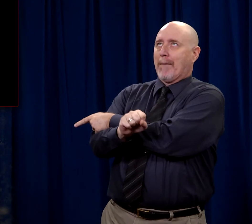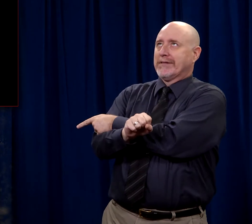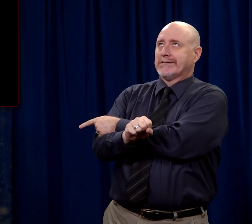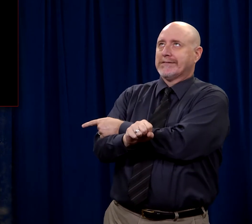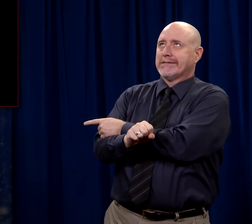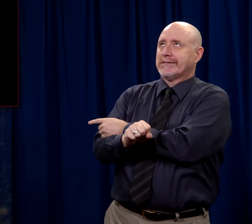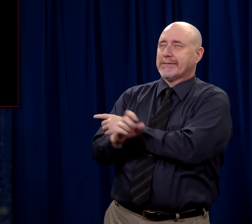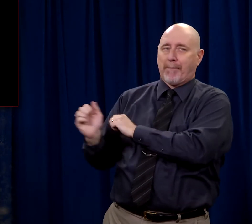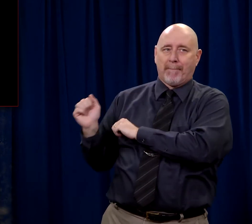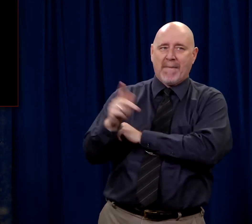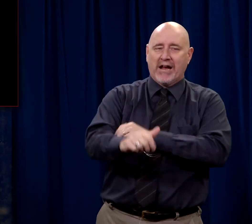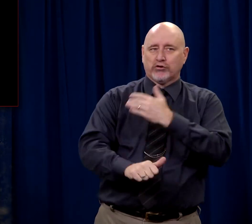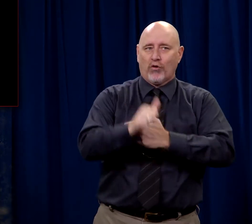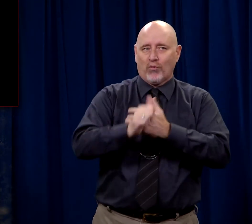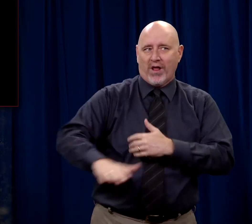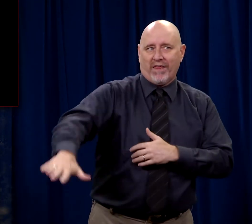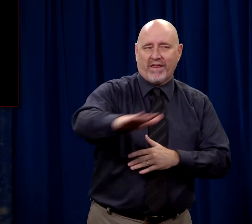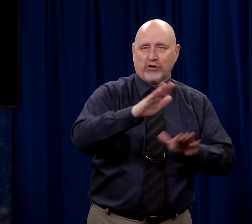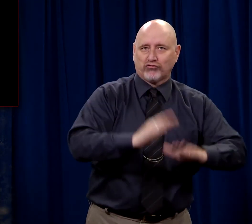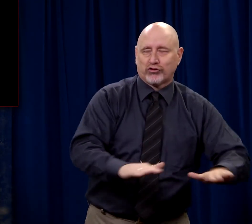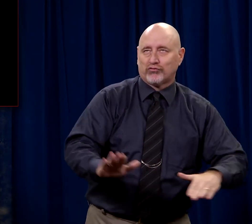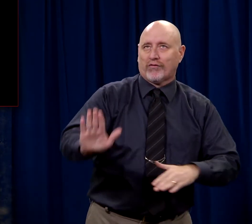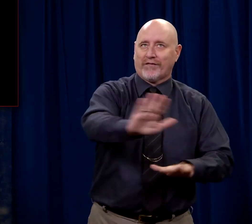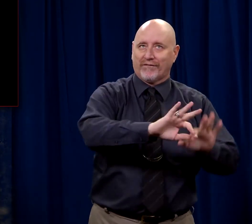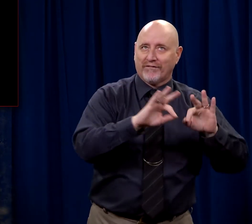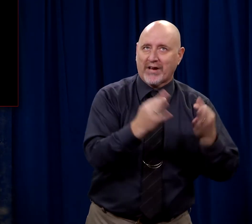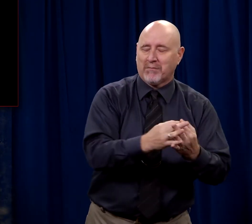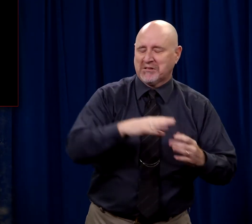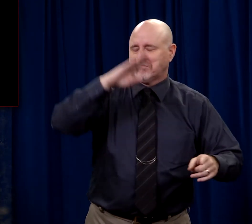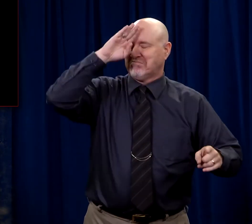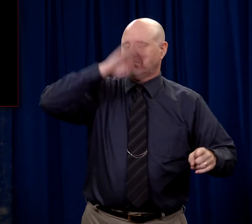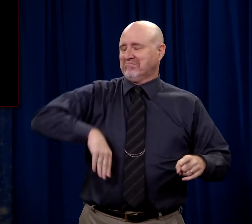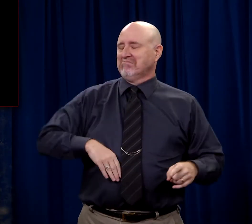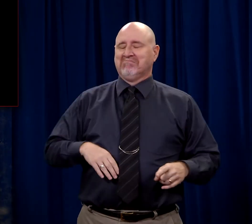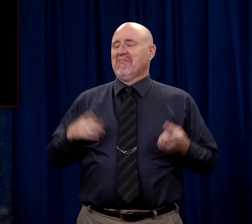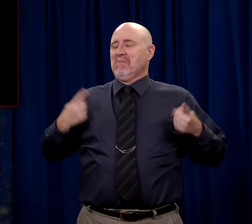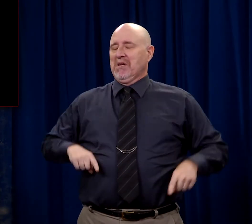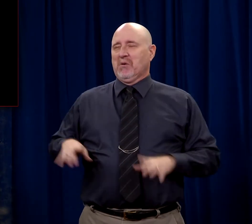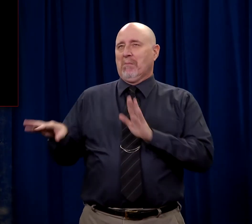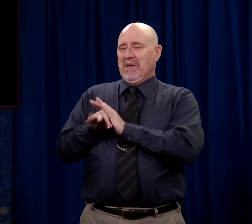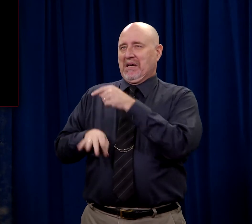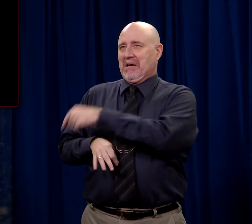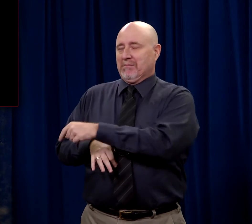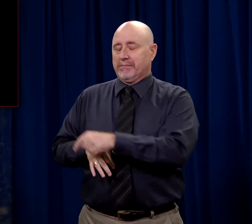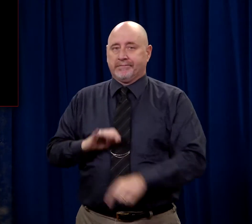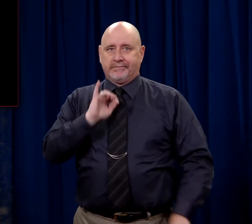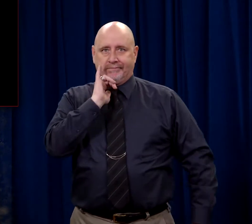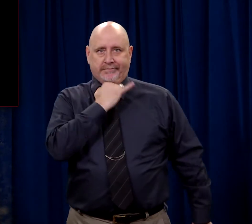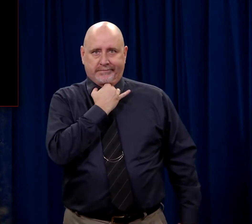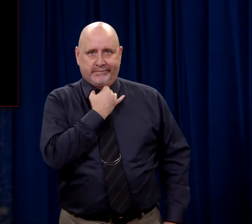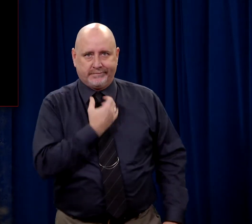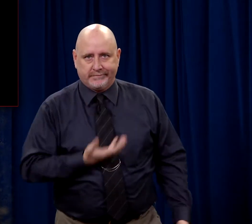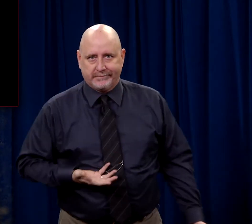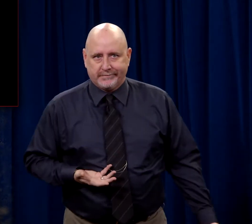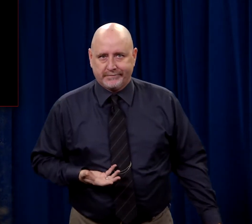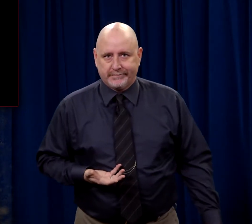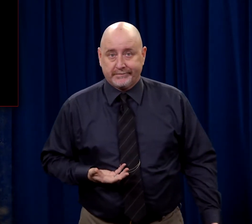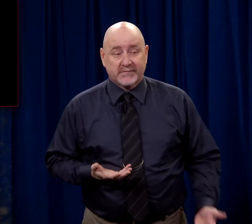Barabbas come in and threaten their families and their children. He knows what's going to happen but he was wrong about it. He was mistaken